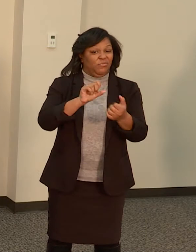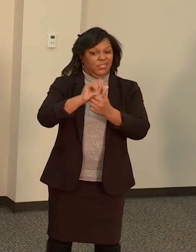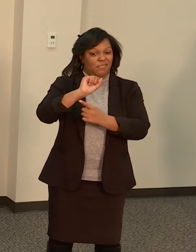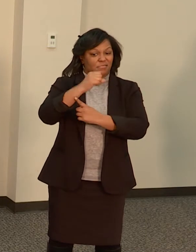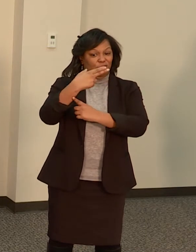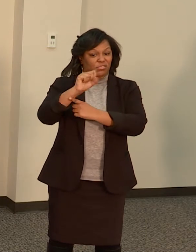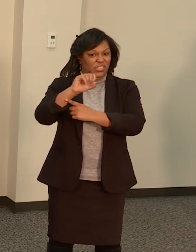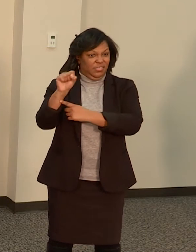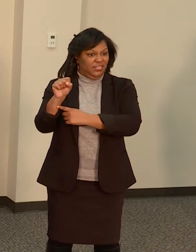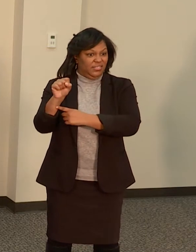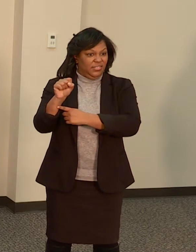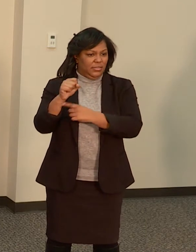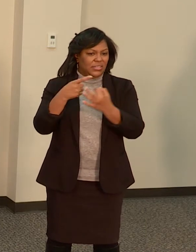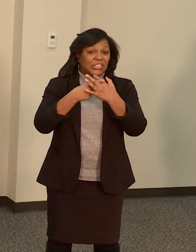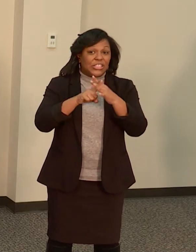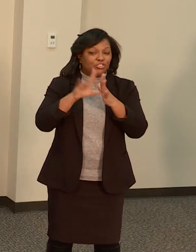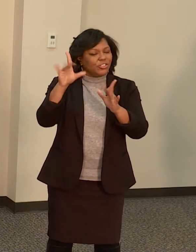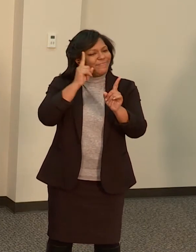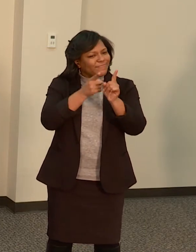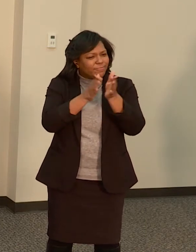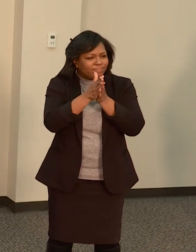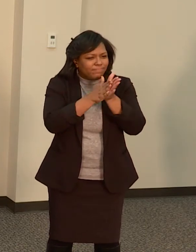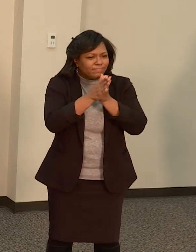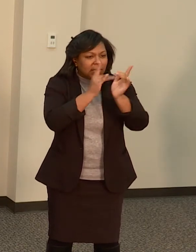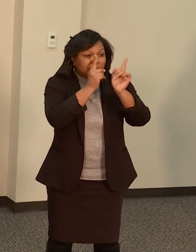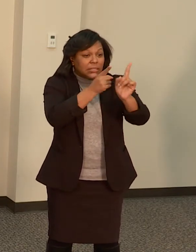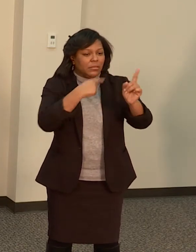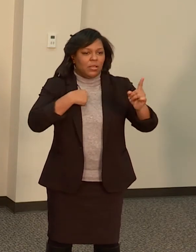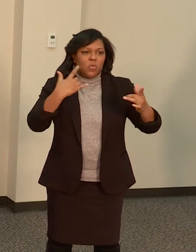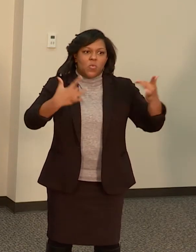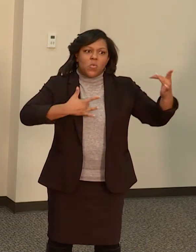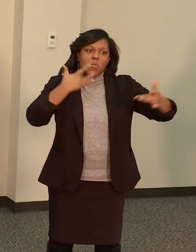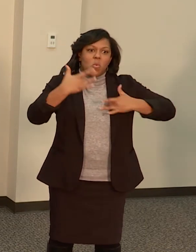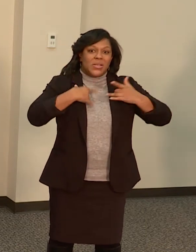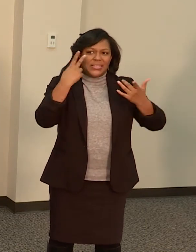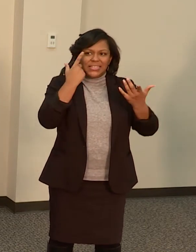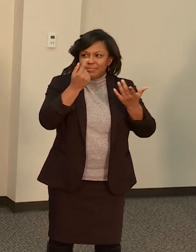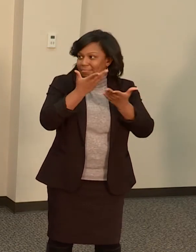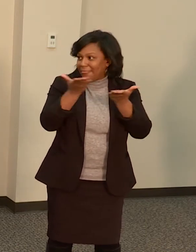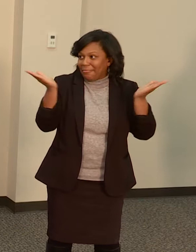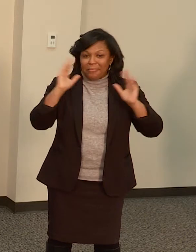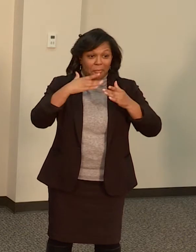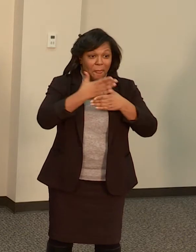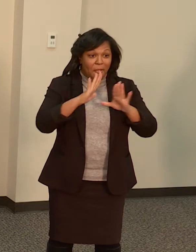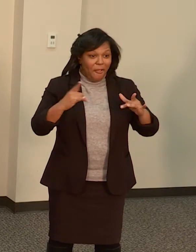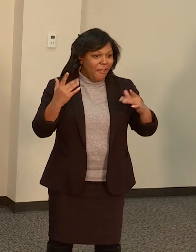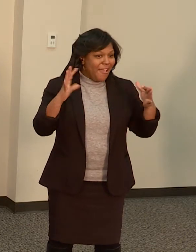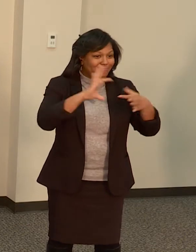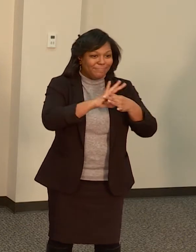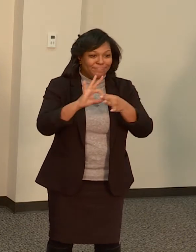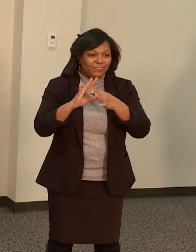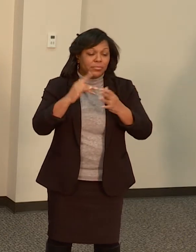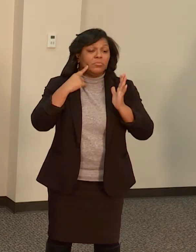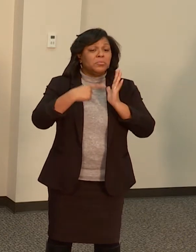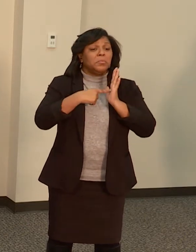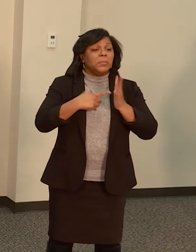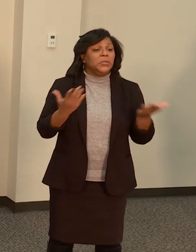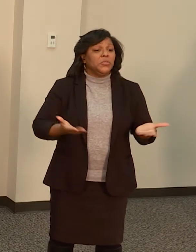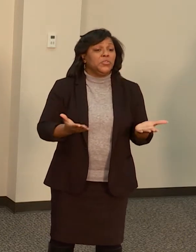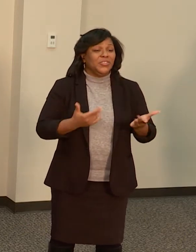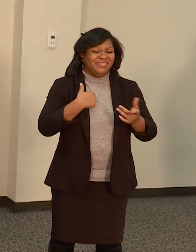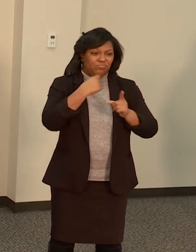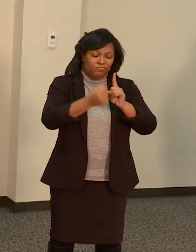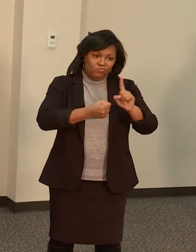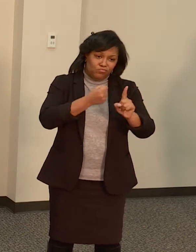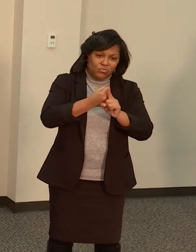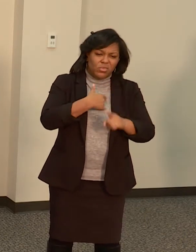initiative. I'm like really excited to see the partners here as well. Seeing representatives here, I'm struck by the fact